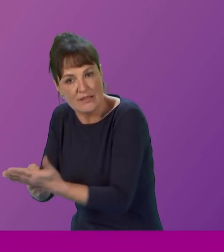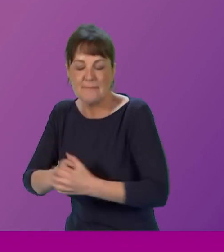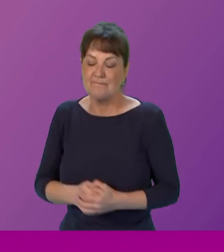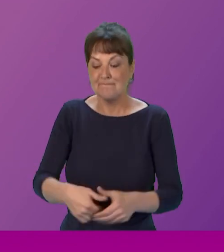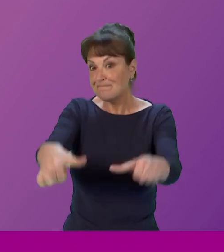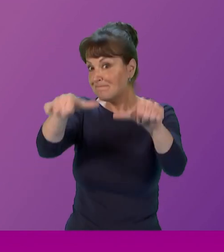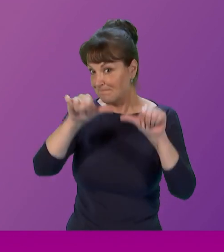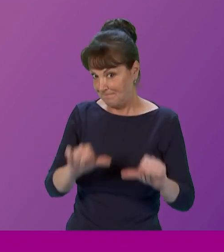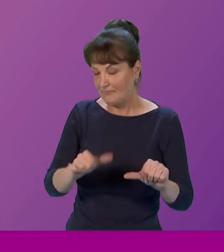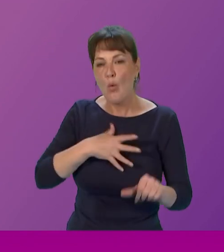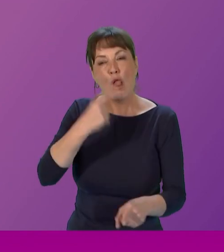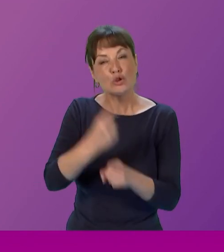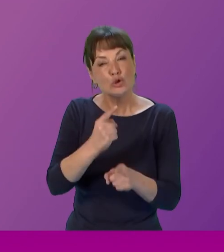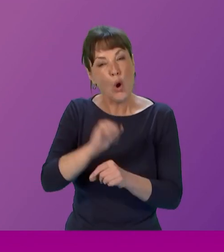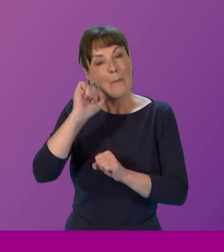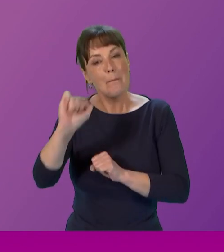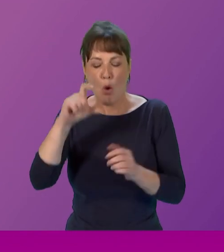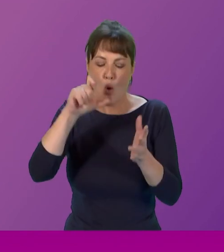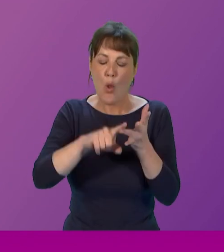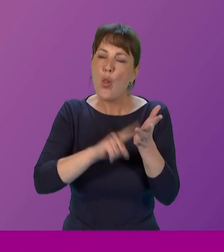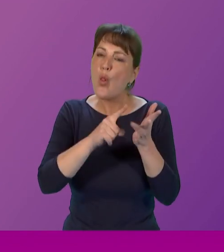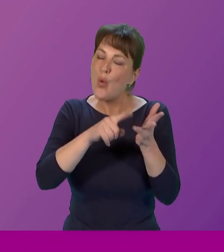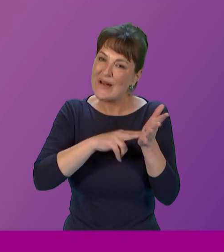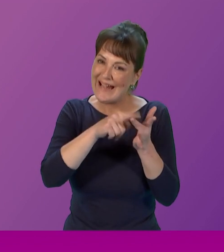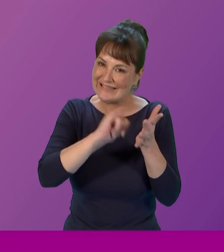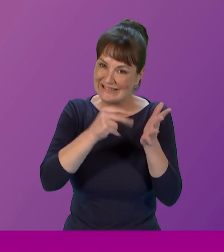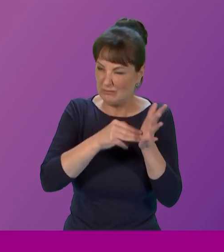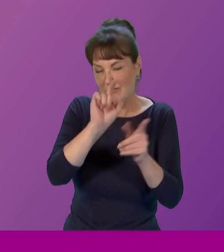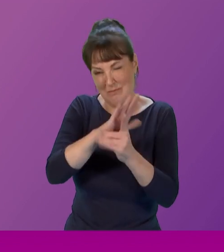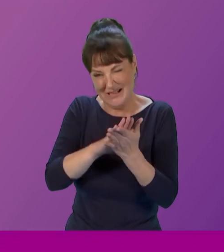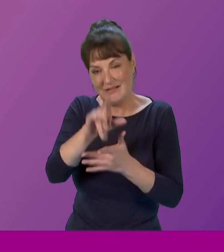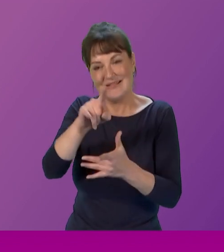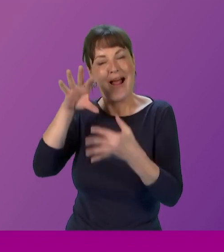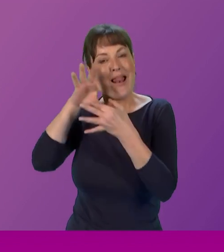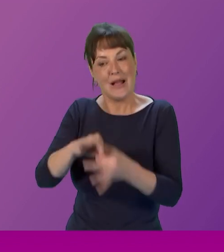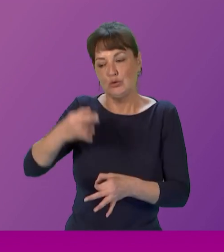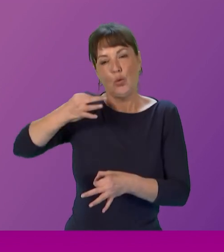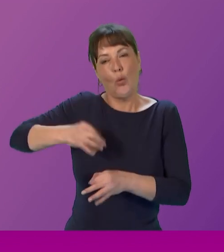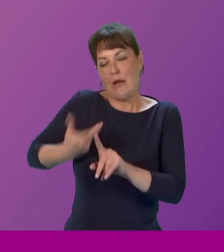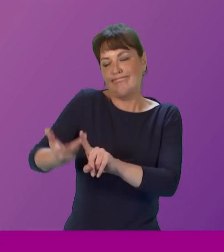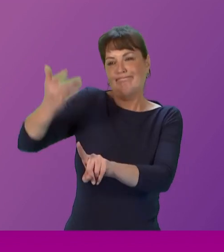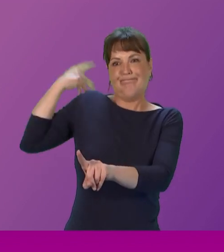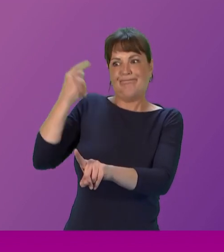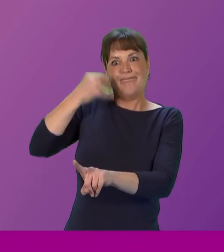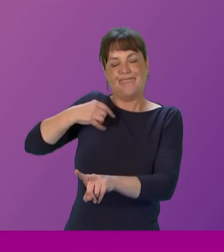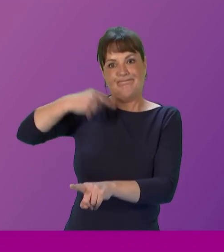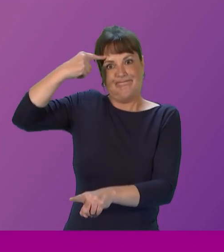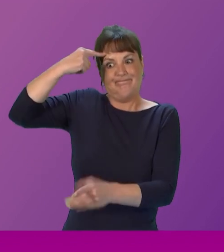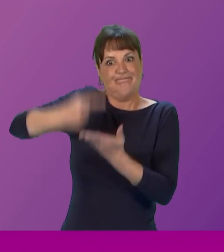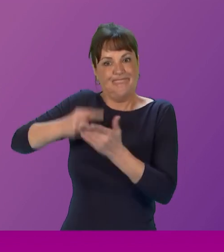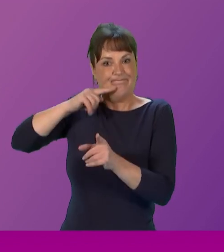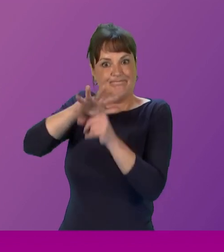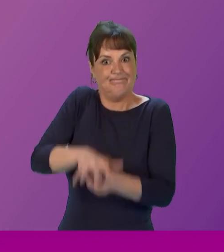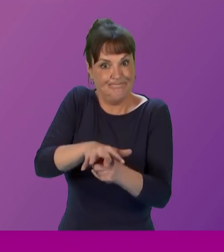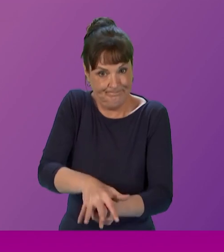light on the issue of coloniality what it means and why we need to guard against it in our practices as feminists in